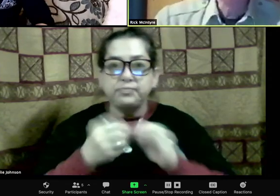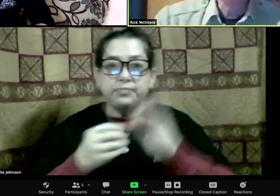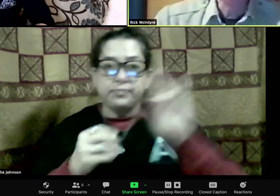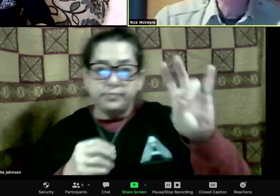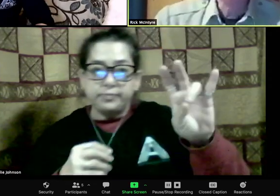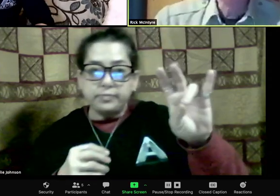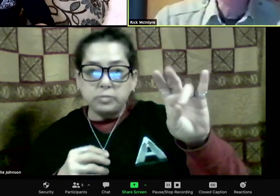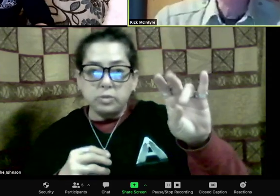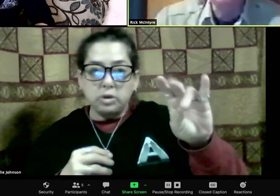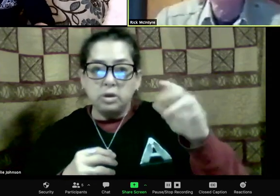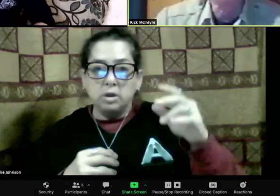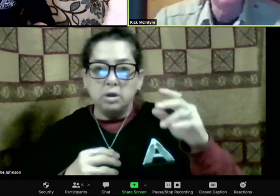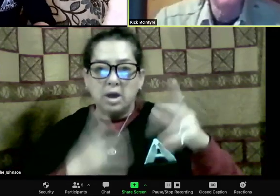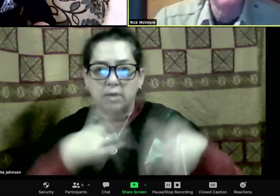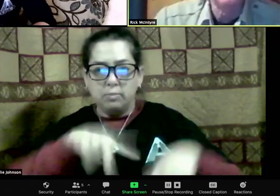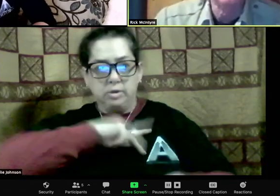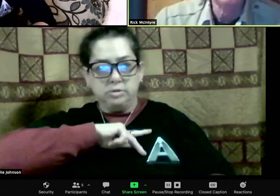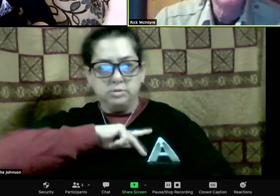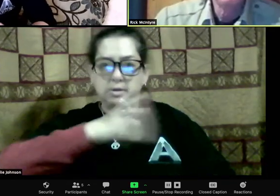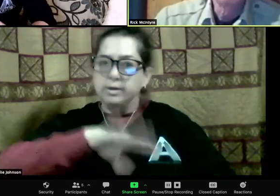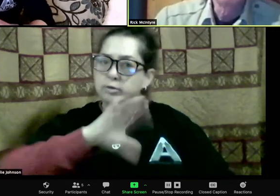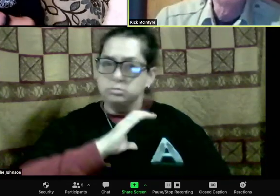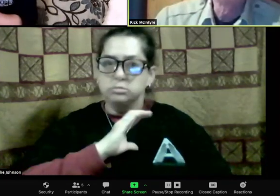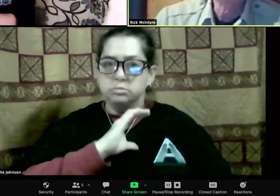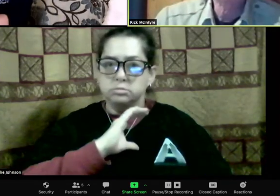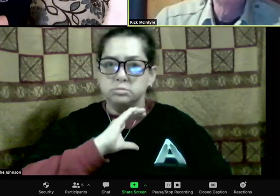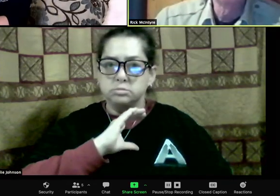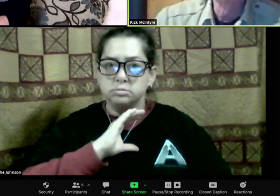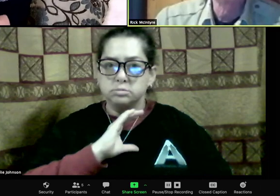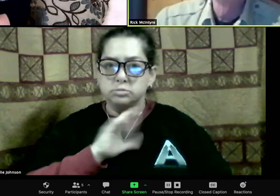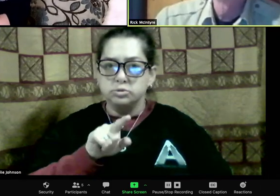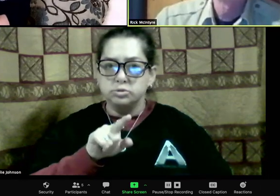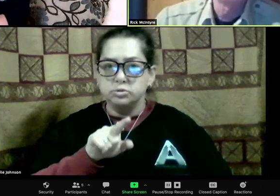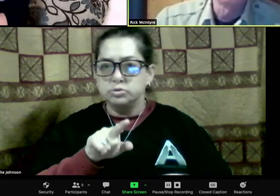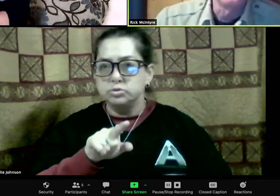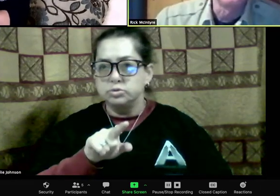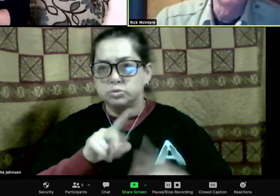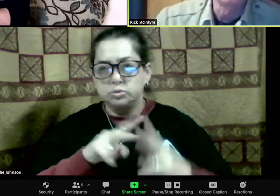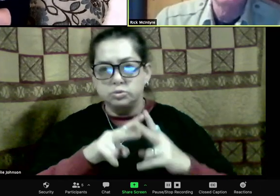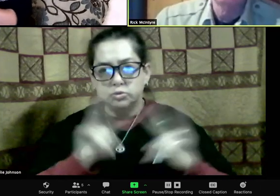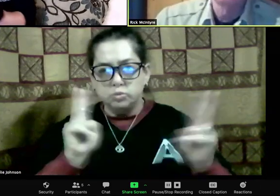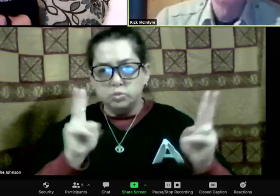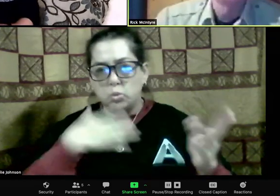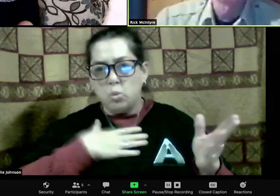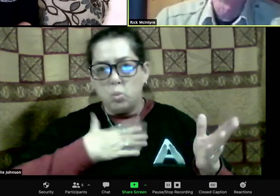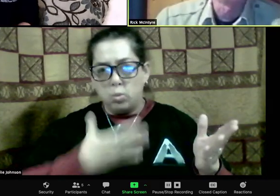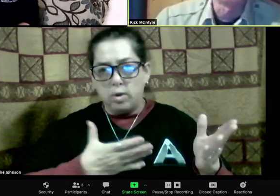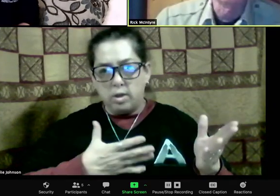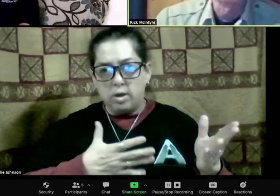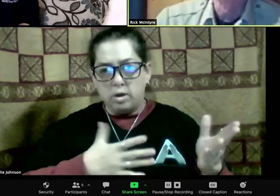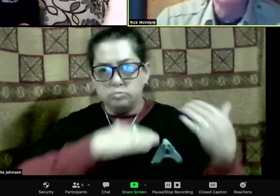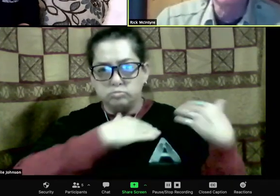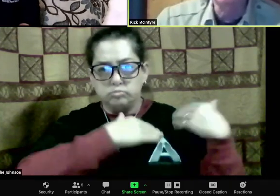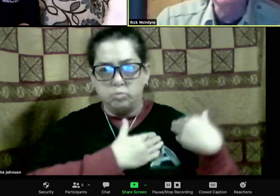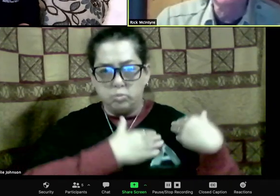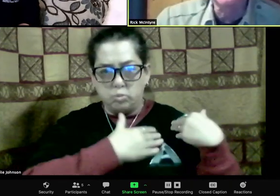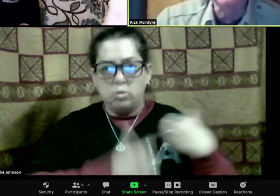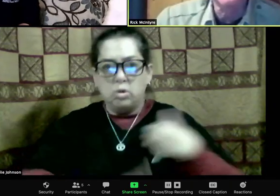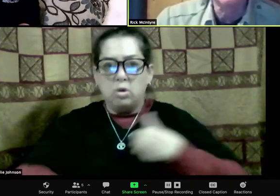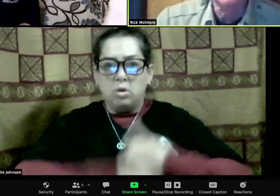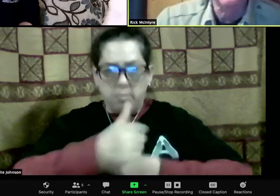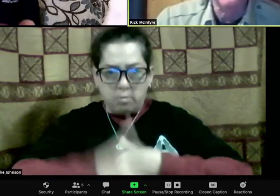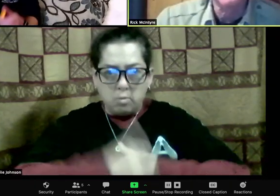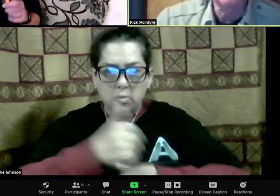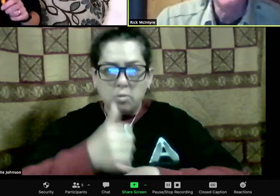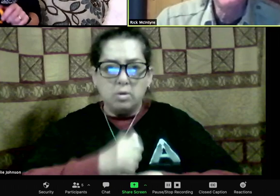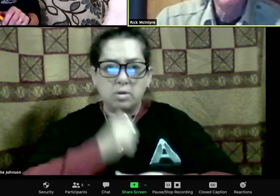He and number nine got along to the point so well, by the time they released, she was pregnant. And most people, I think, know